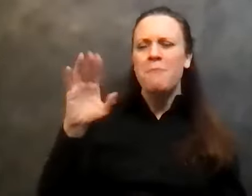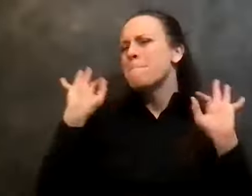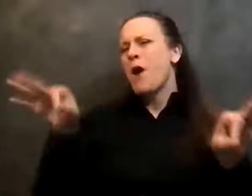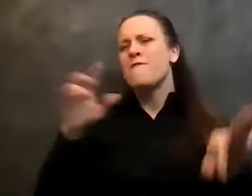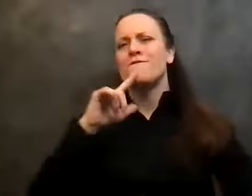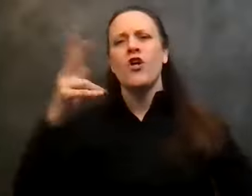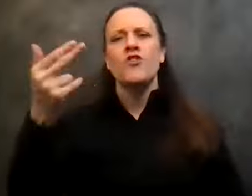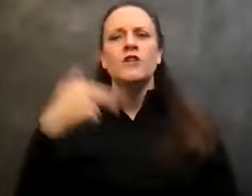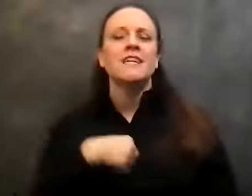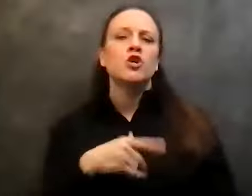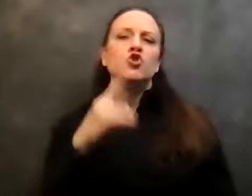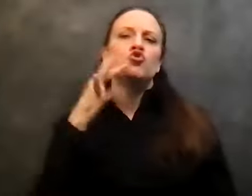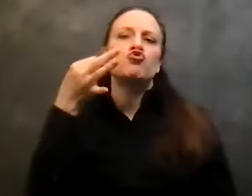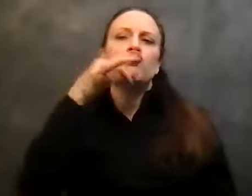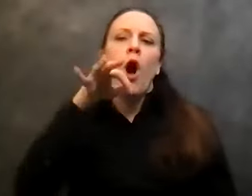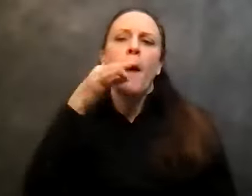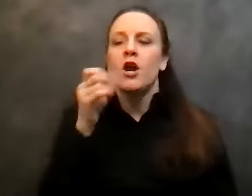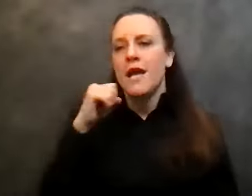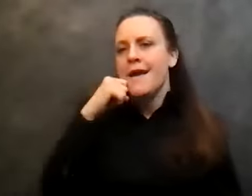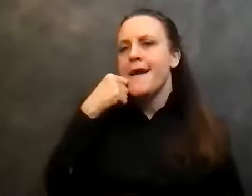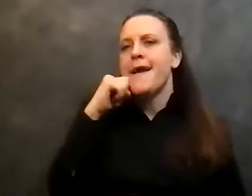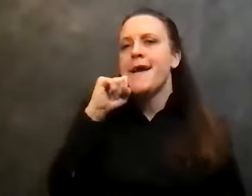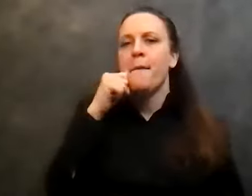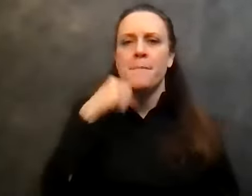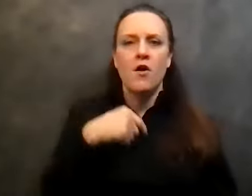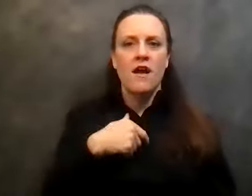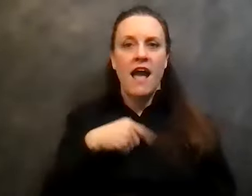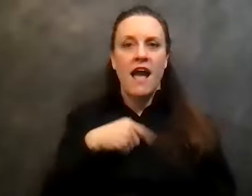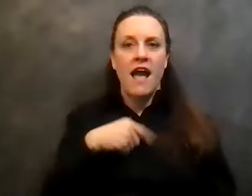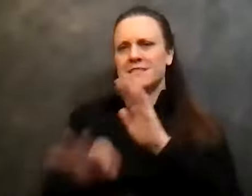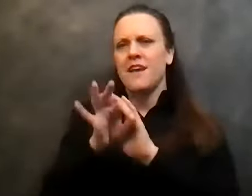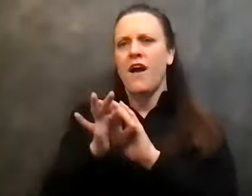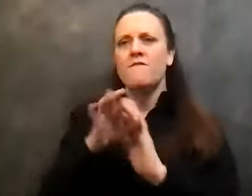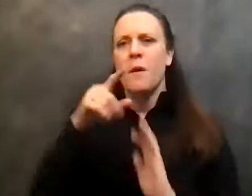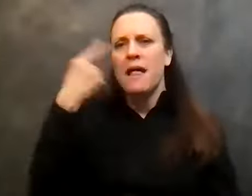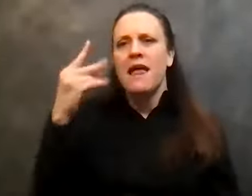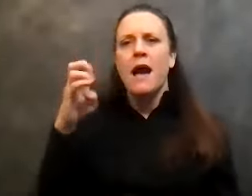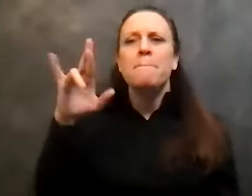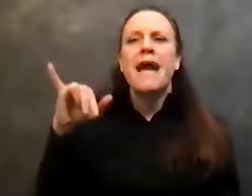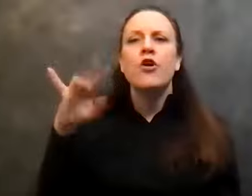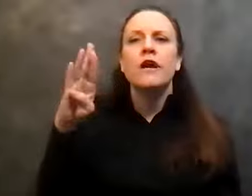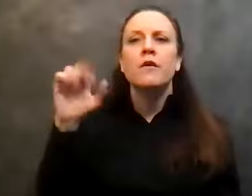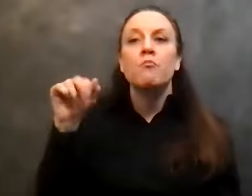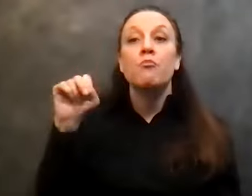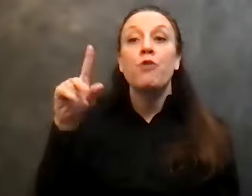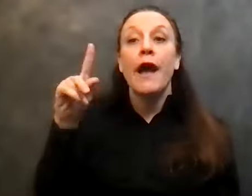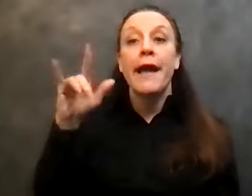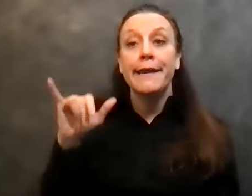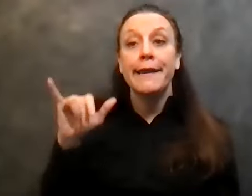and apple wine. And then I discovered the blackberry brandy and the Southern comfort, you know,